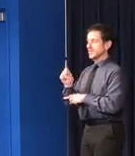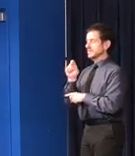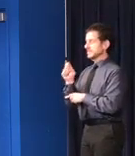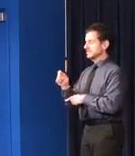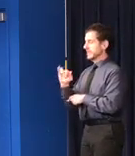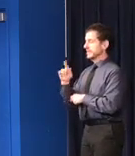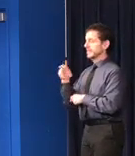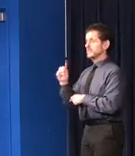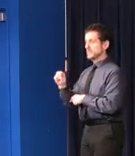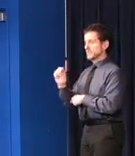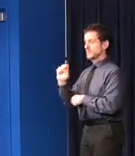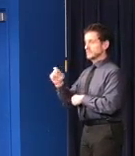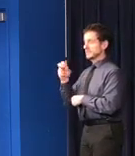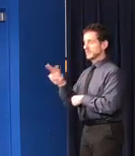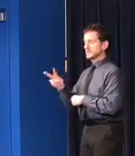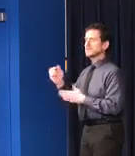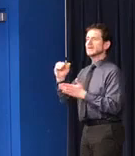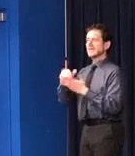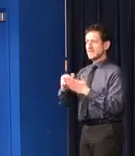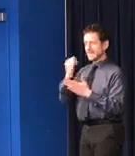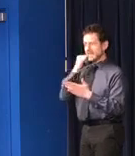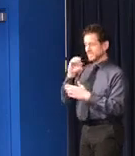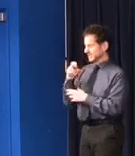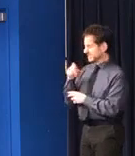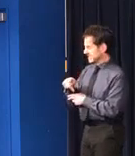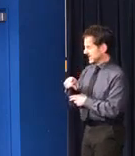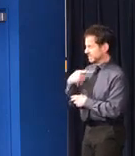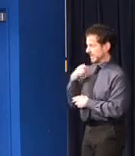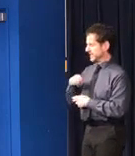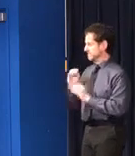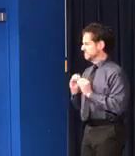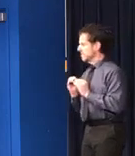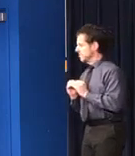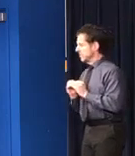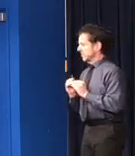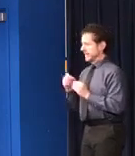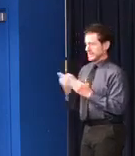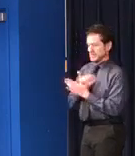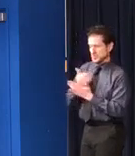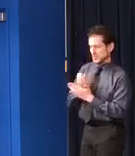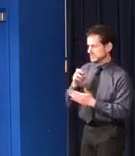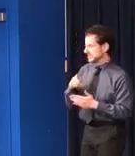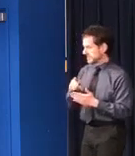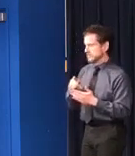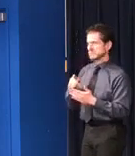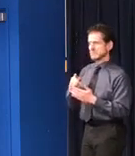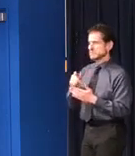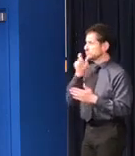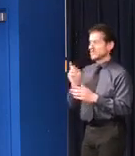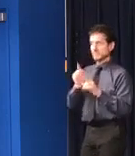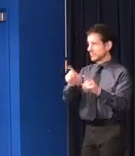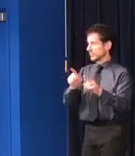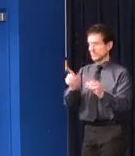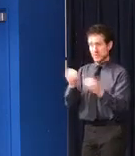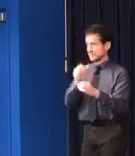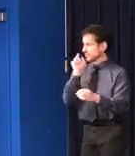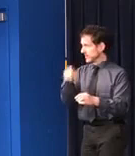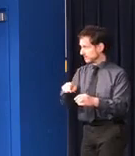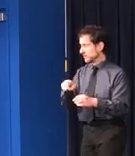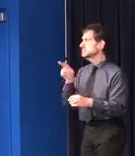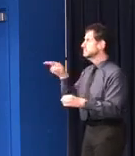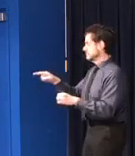.gov. Again, if you need to adjust your SNAP benefits, you can now do that online at dhs